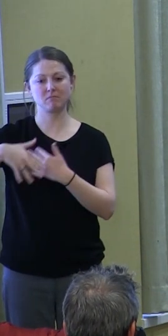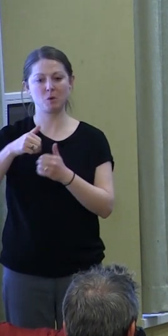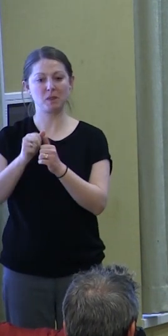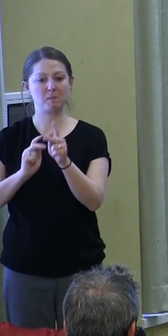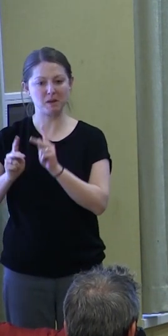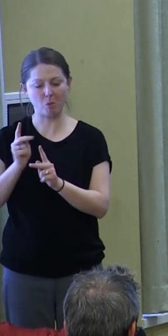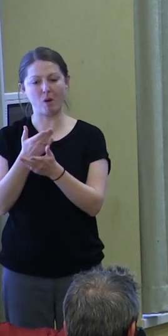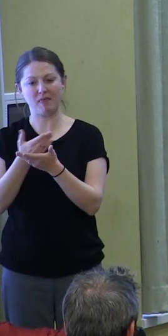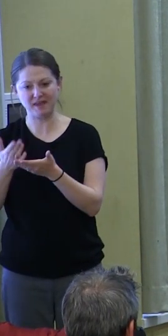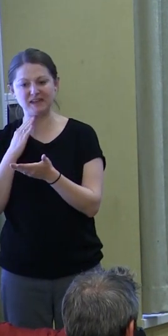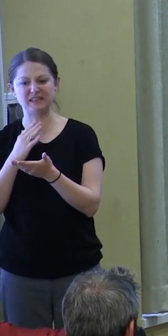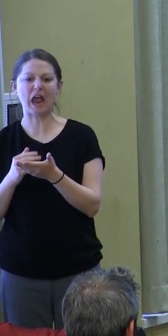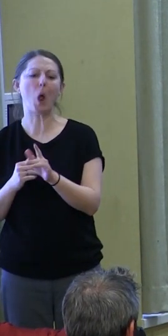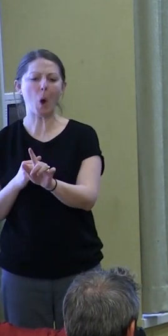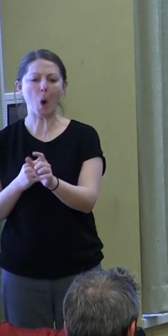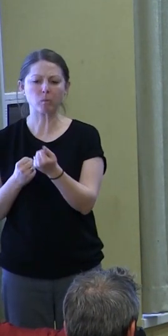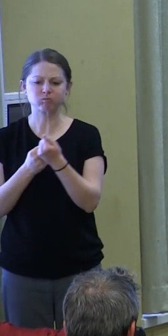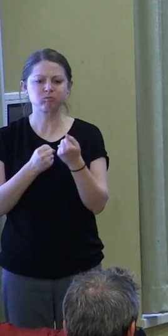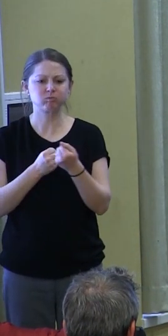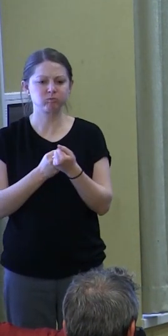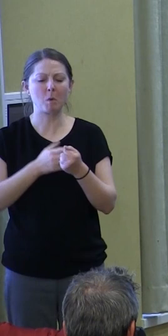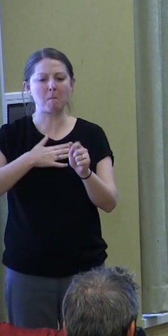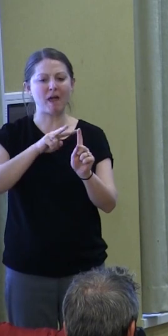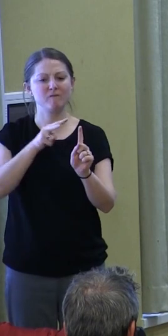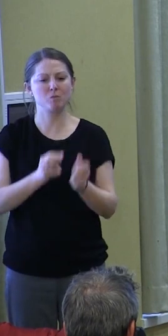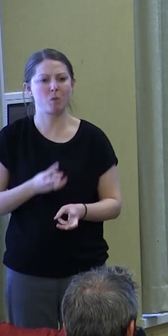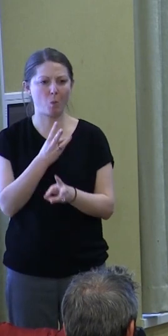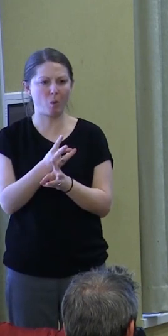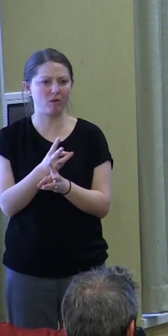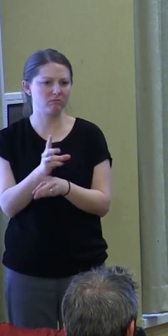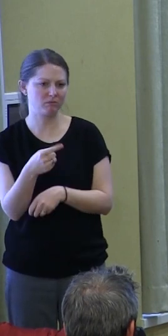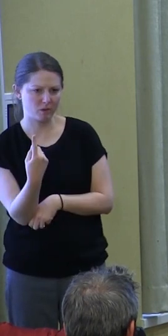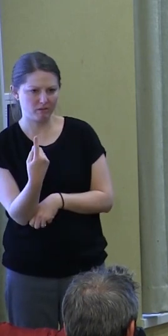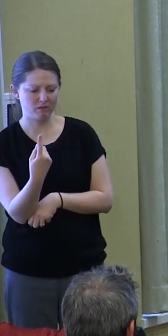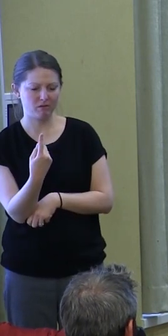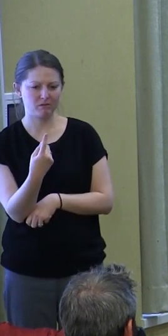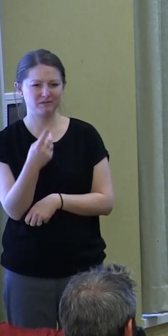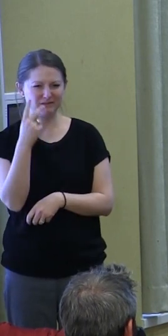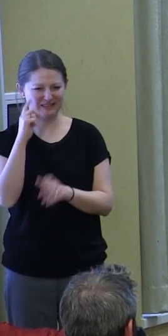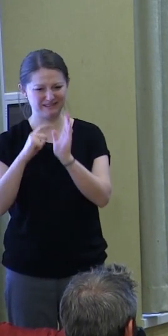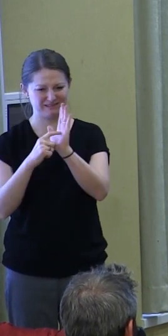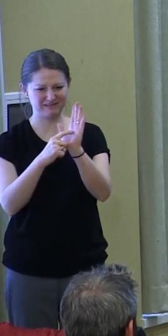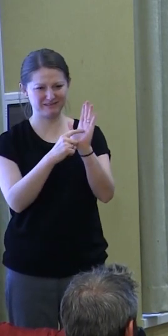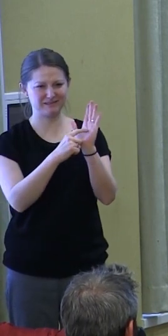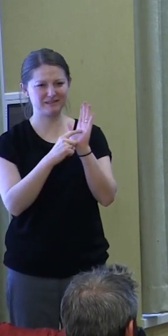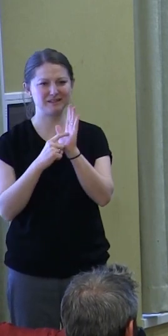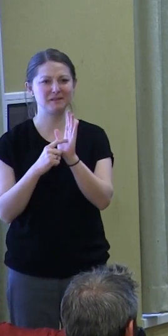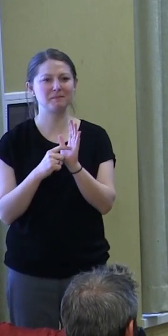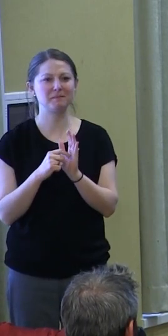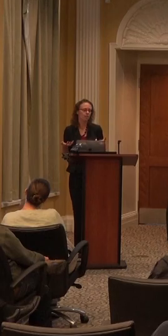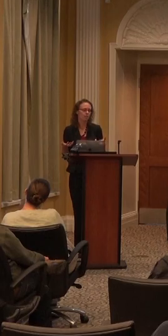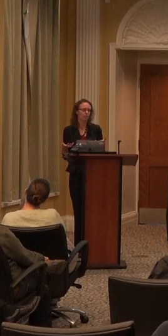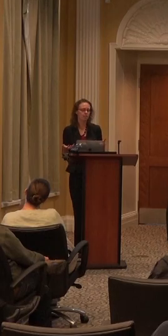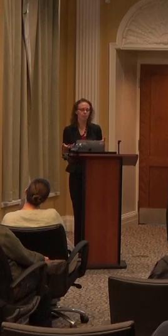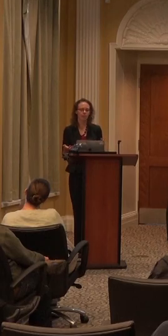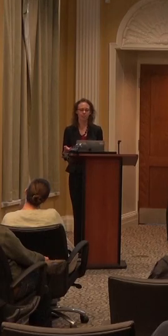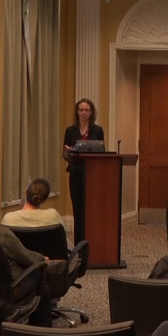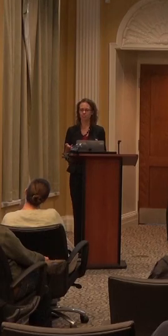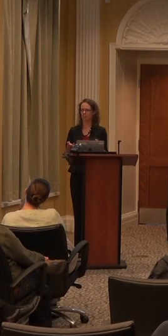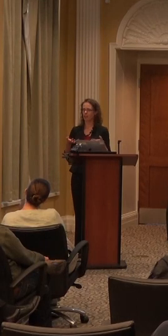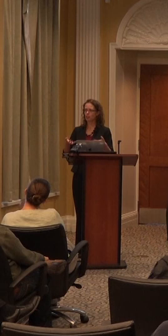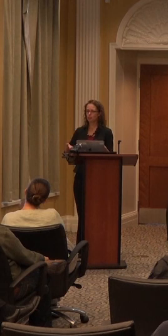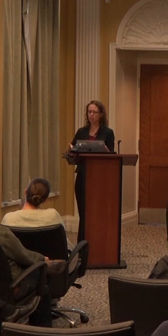things that confirm their experience of the world. So we see this demonstrated in the rise of hyper-partisan confirmation